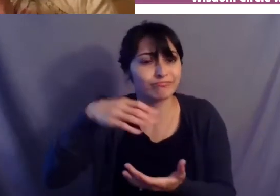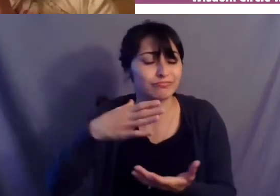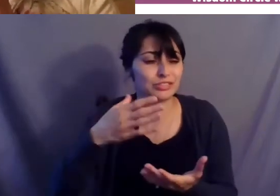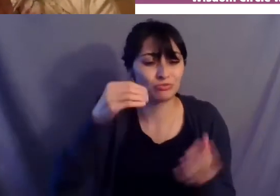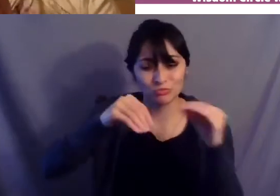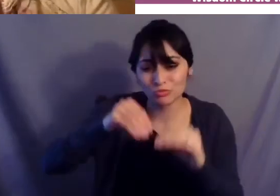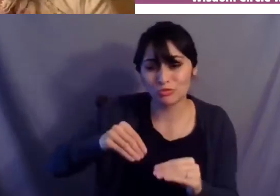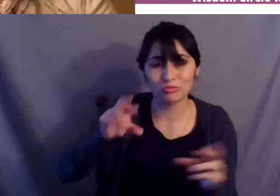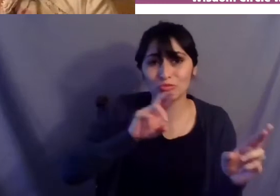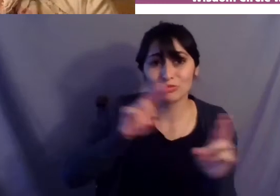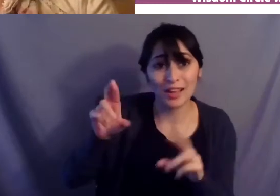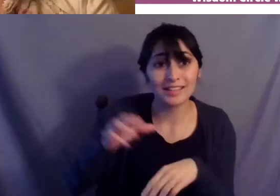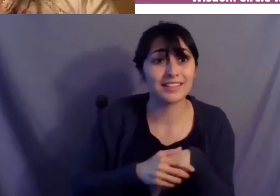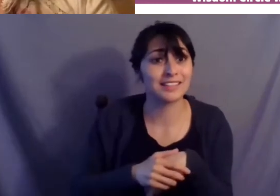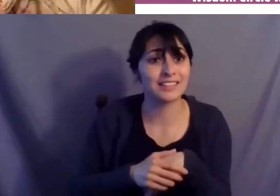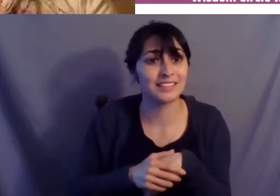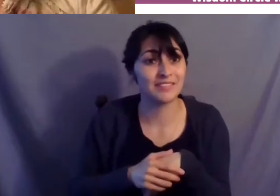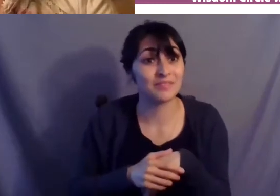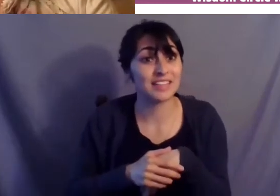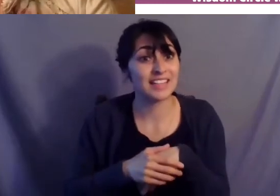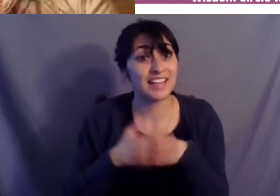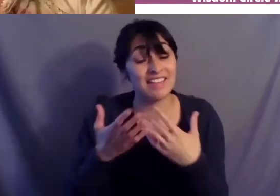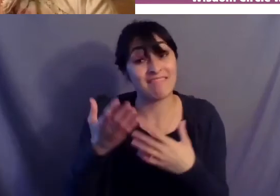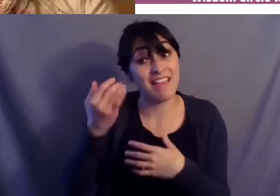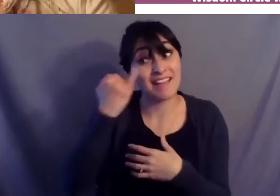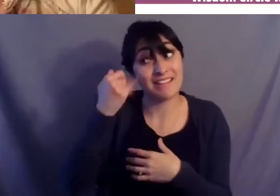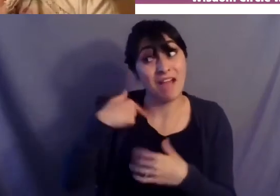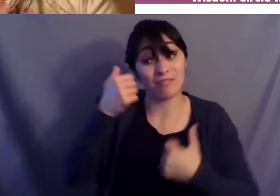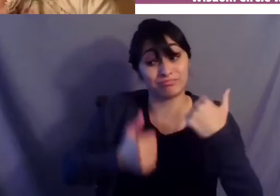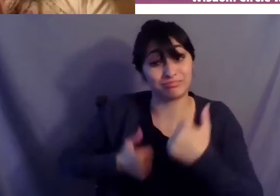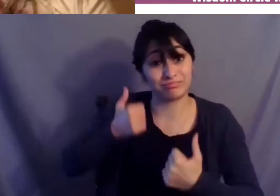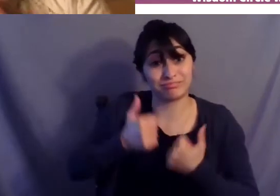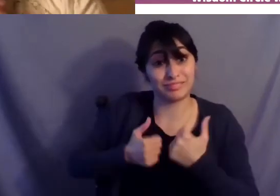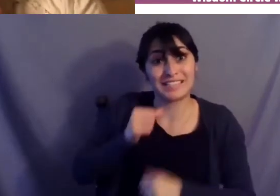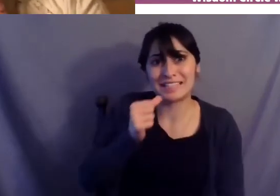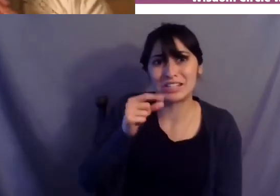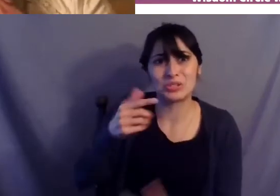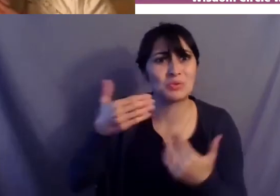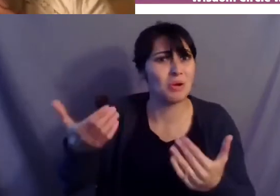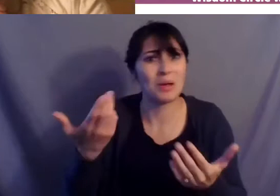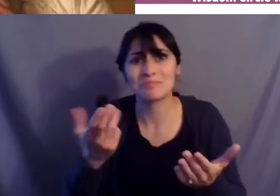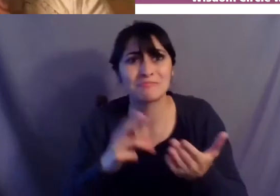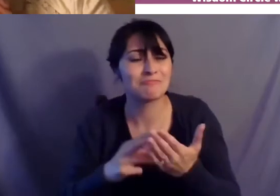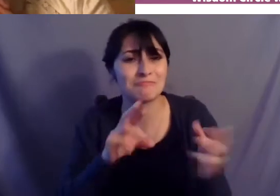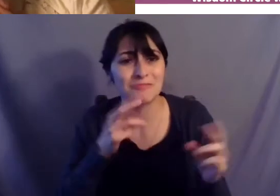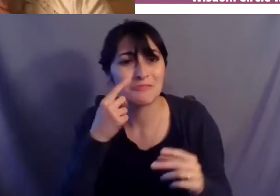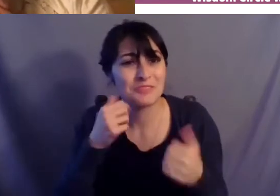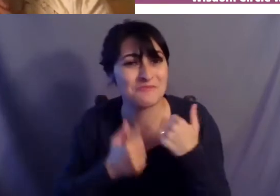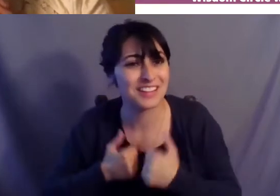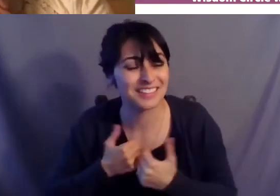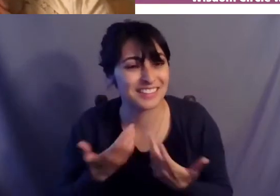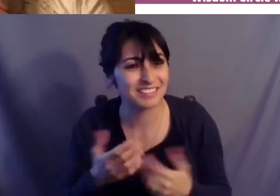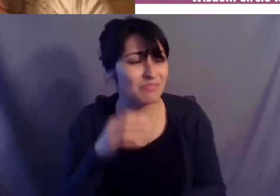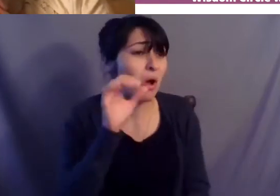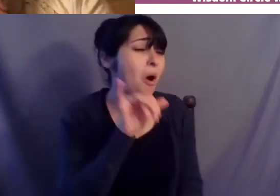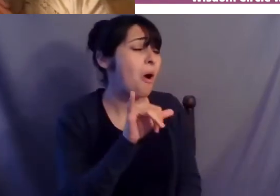to sign me up for showers if i didn't take my bath so she's like oh so i had something to do with that i'm like yeah mom